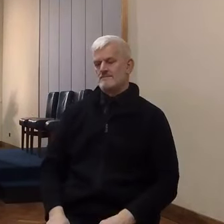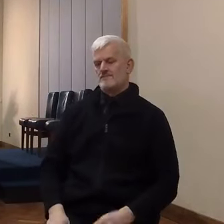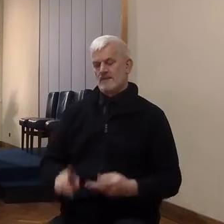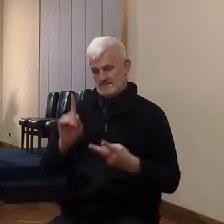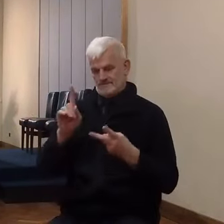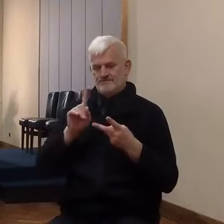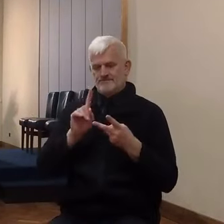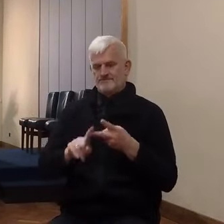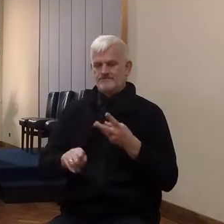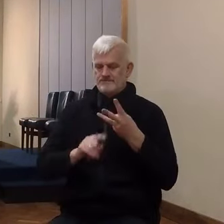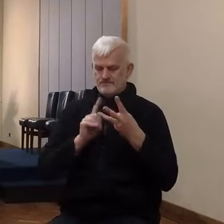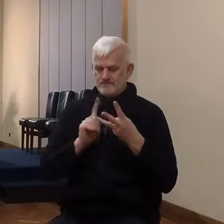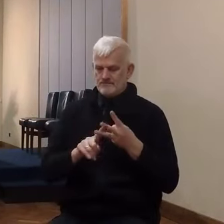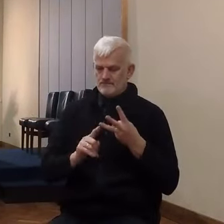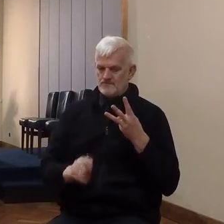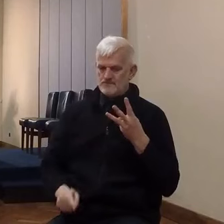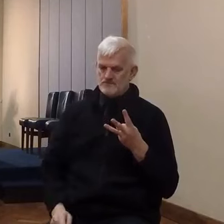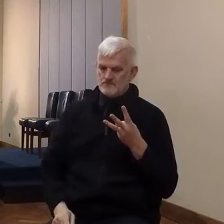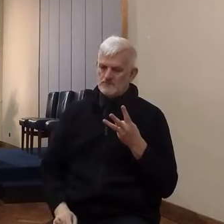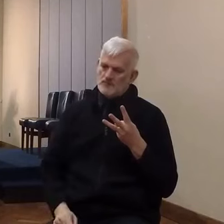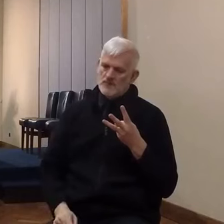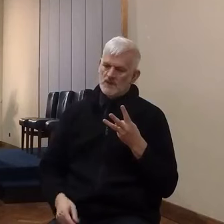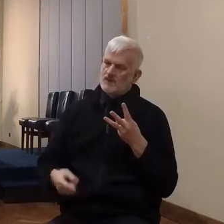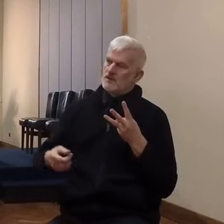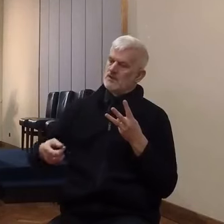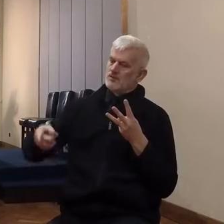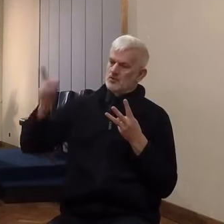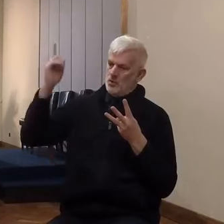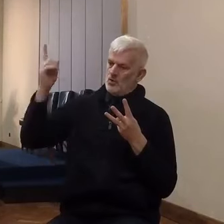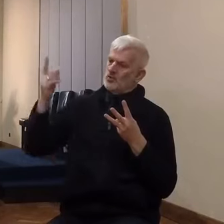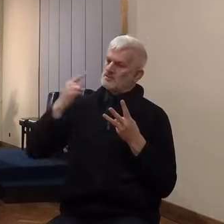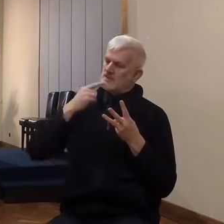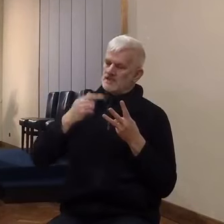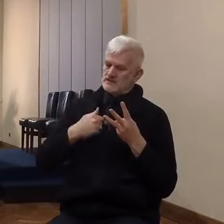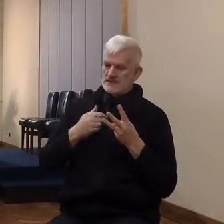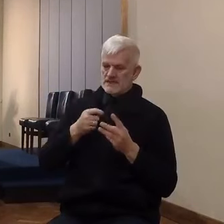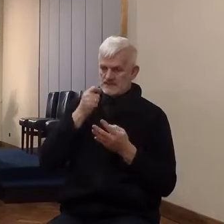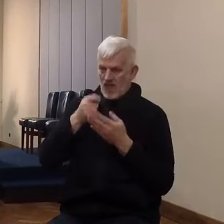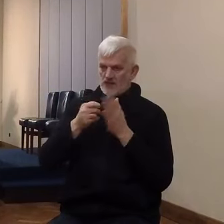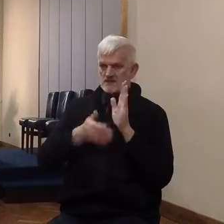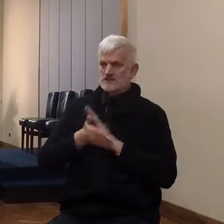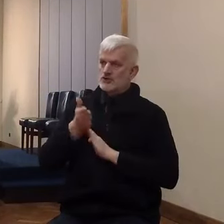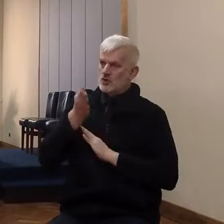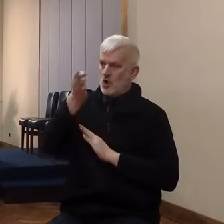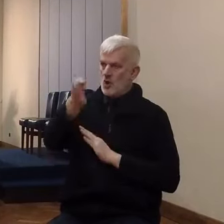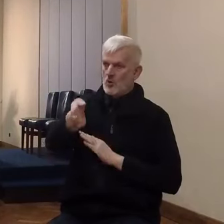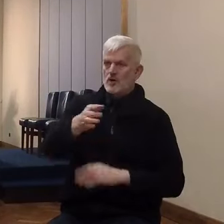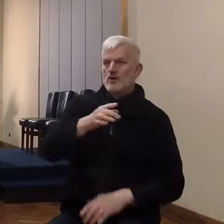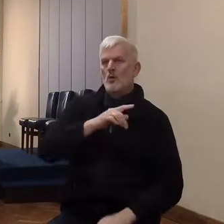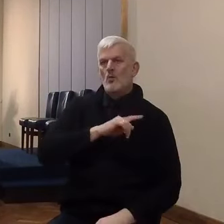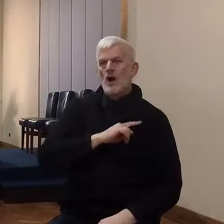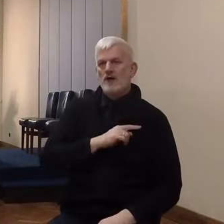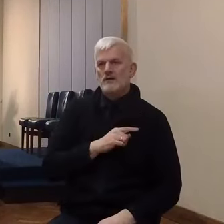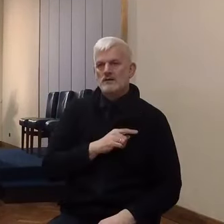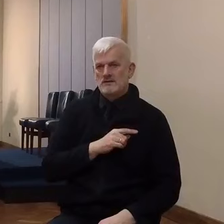willed that the spies went to turn around, to reverse what happened the first time.